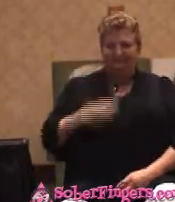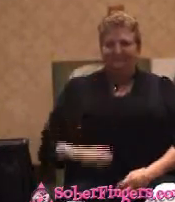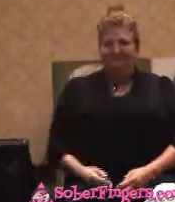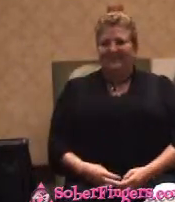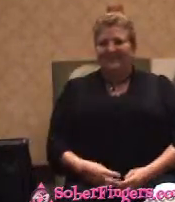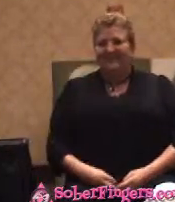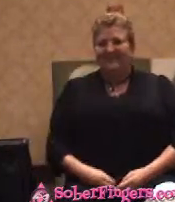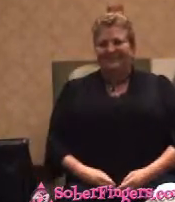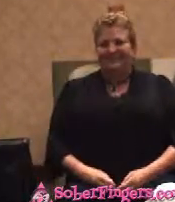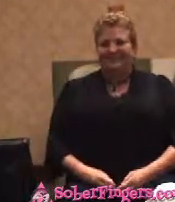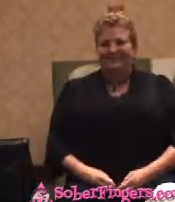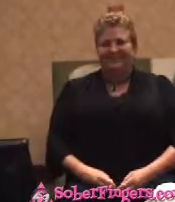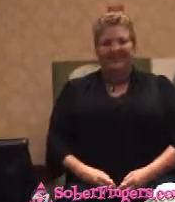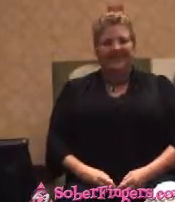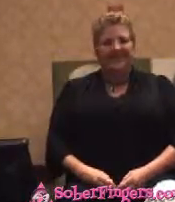The most heartless woman, I guess.